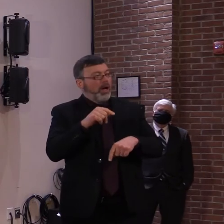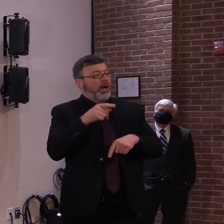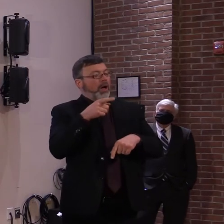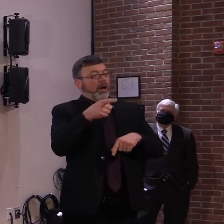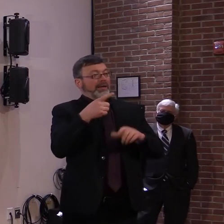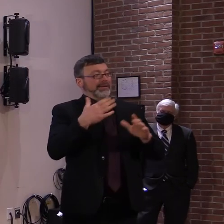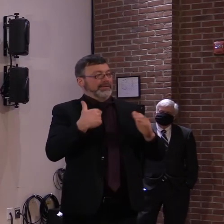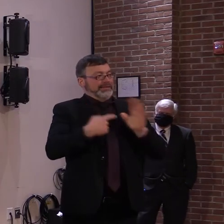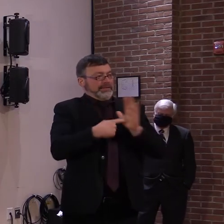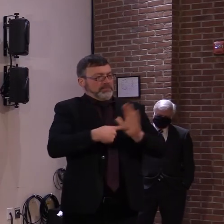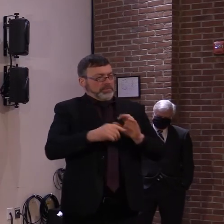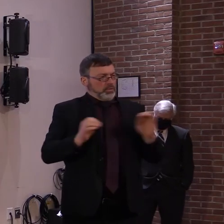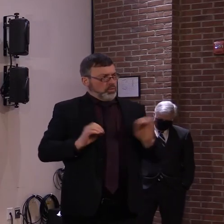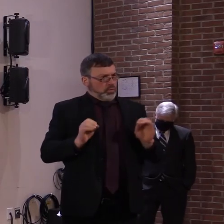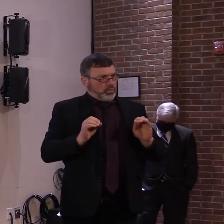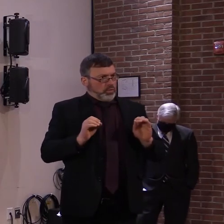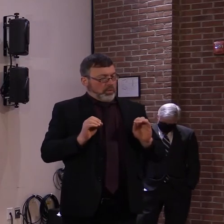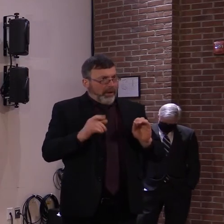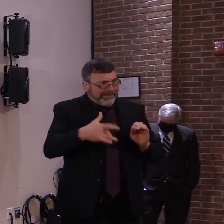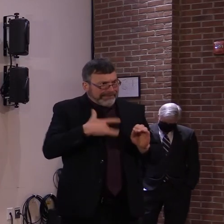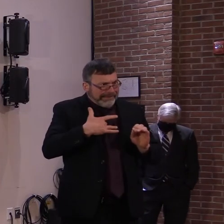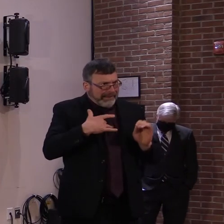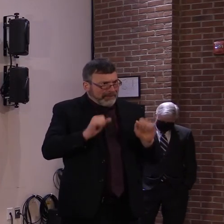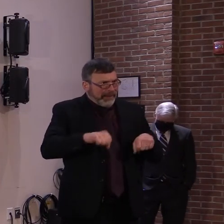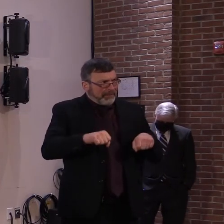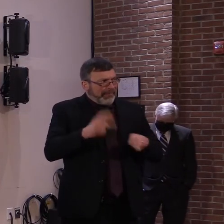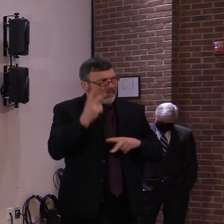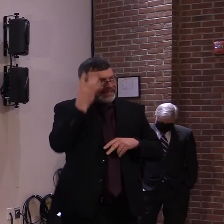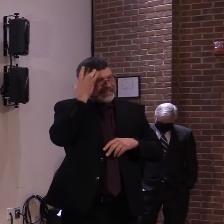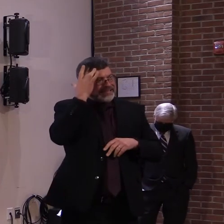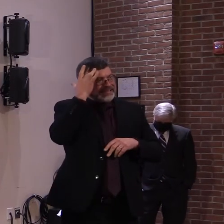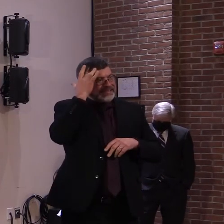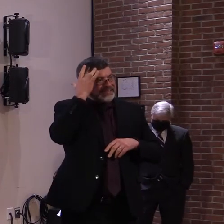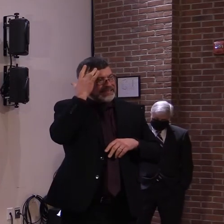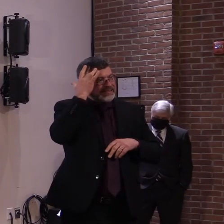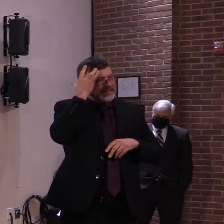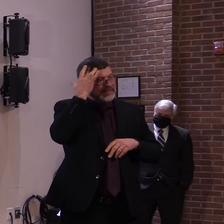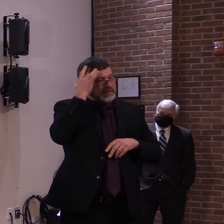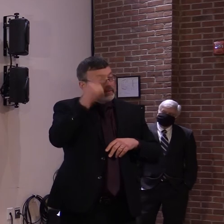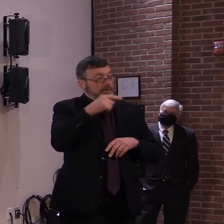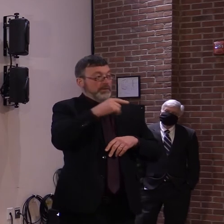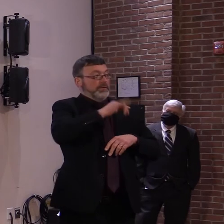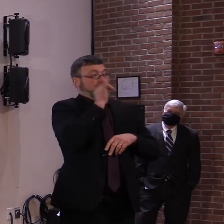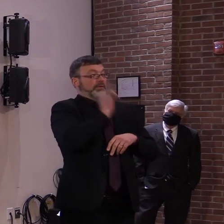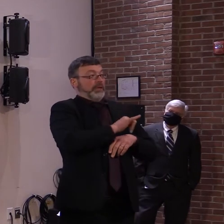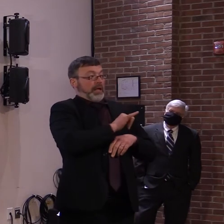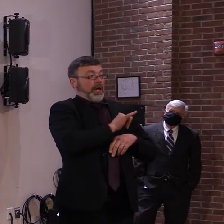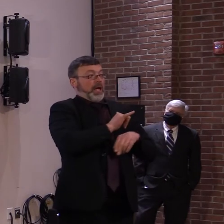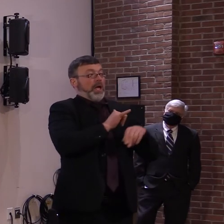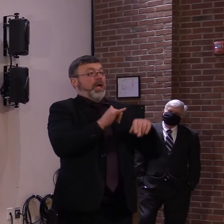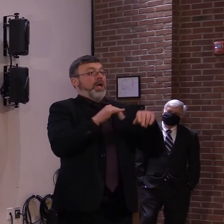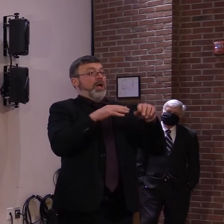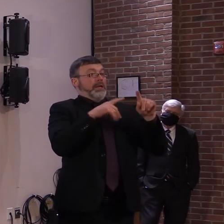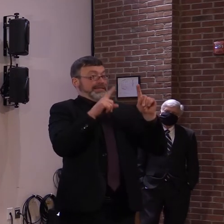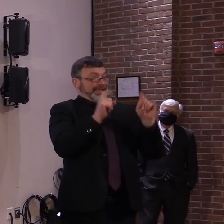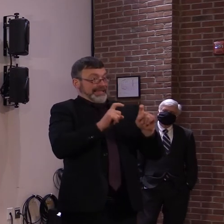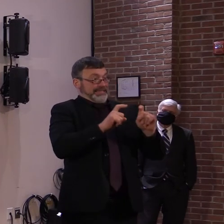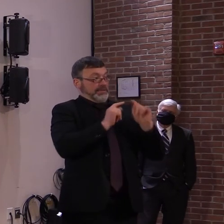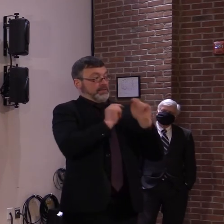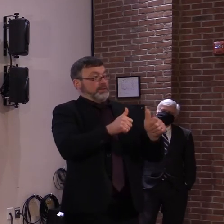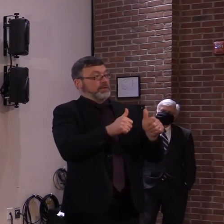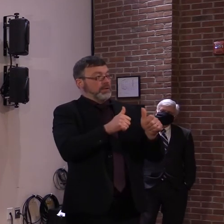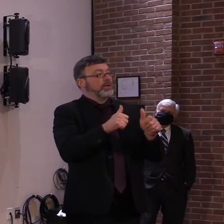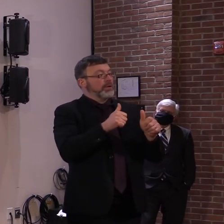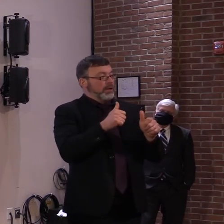is more vulnerable to producing a false negative result at that time. Obviously, if the